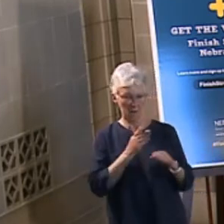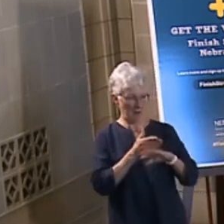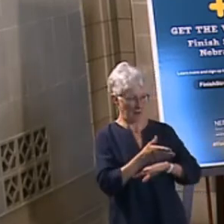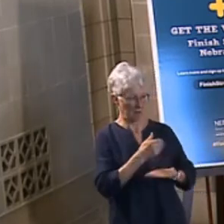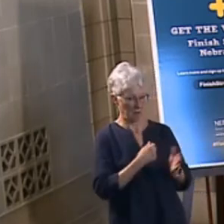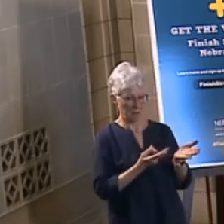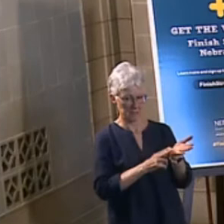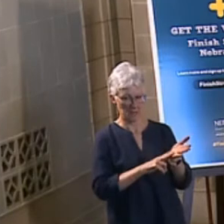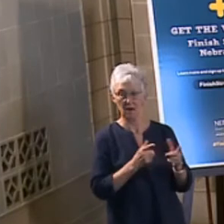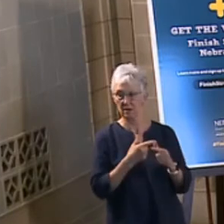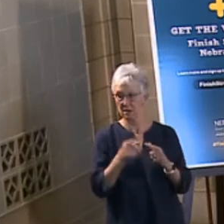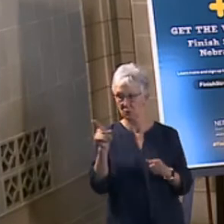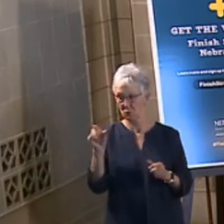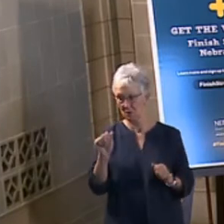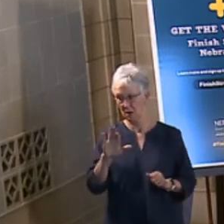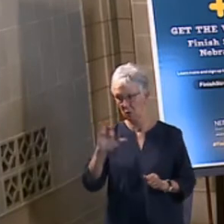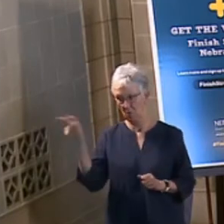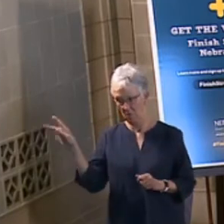let you go vote.